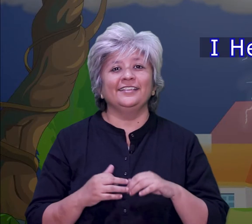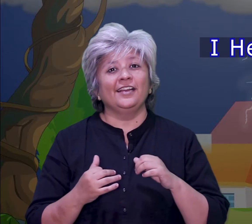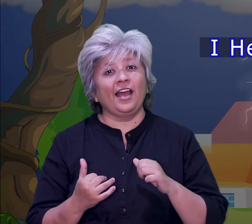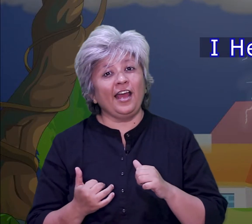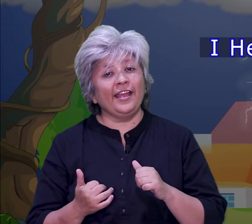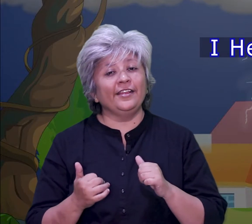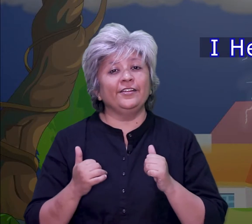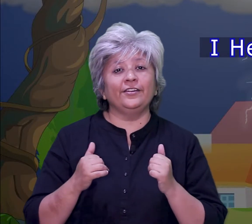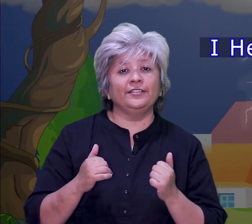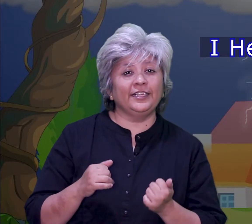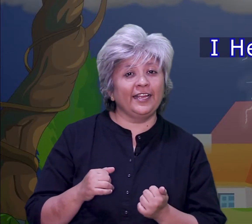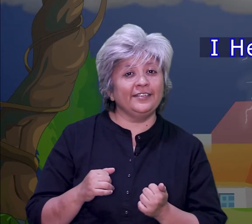I hear thunder.